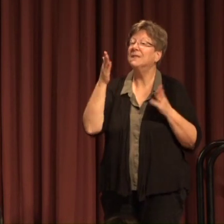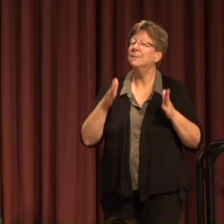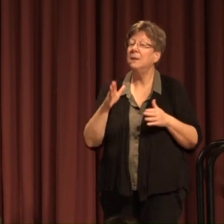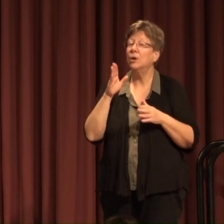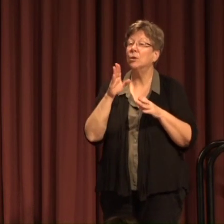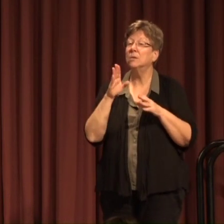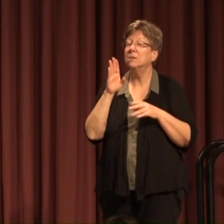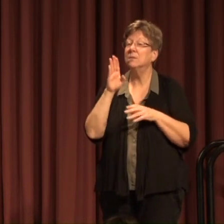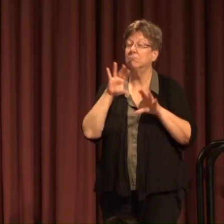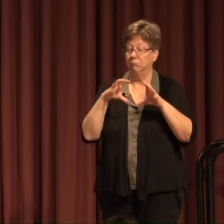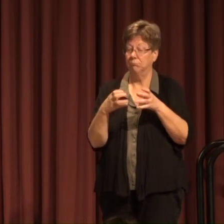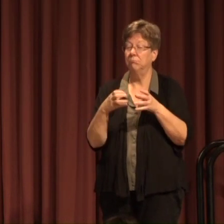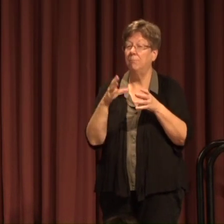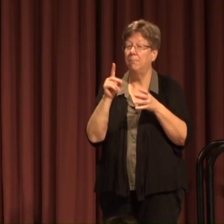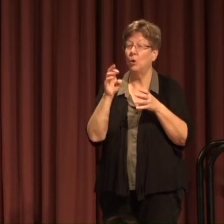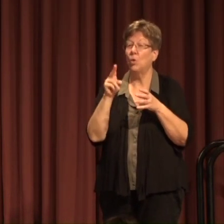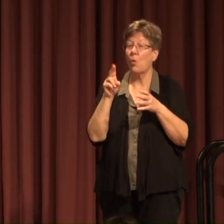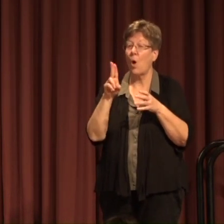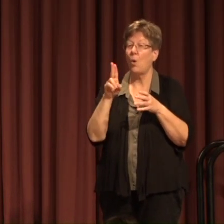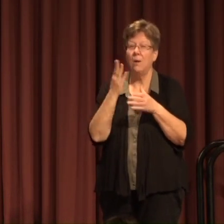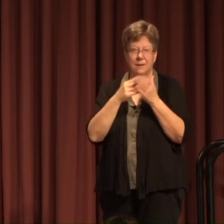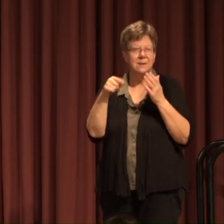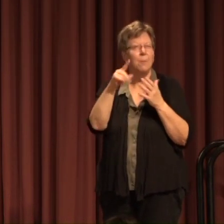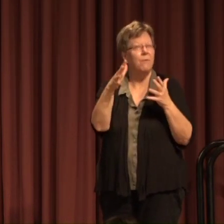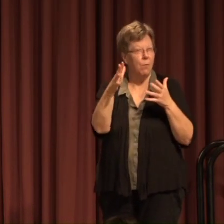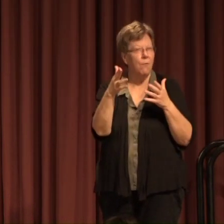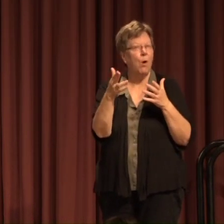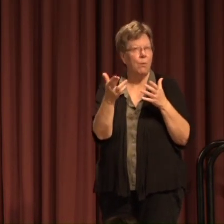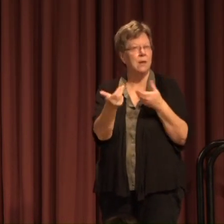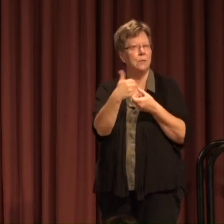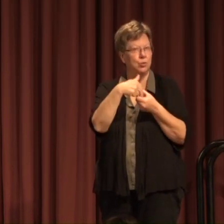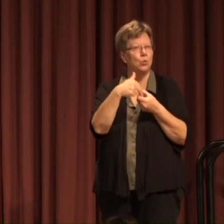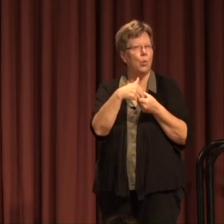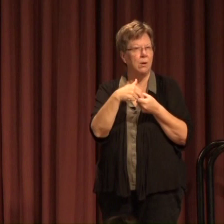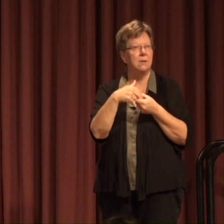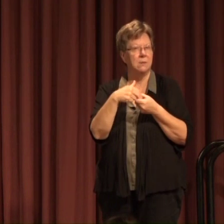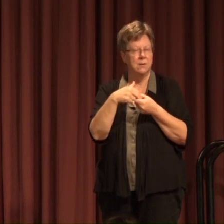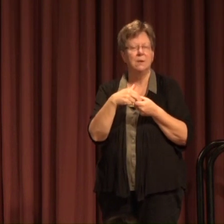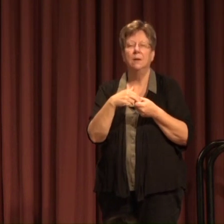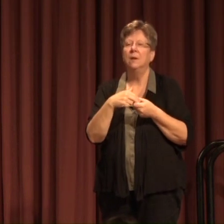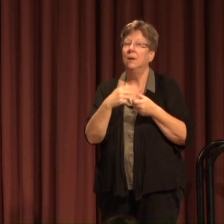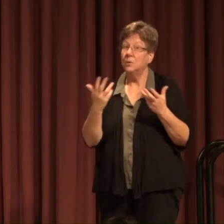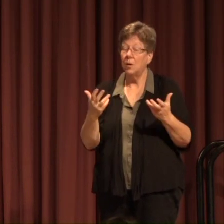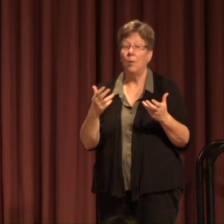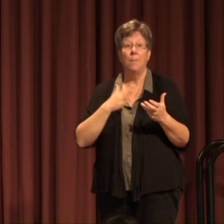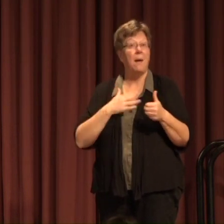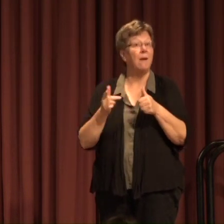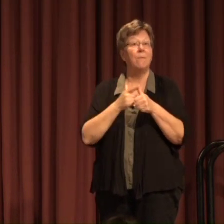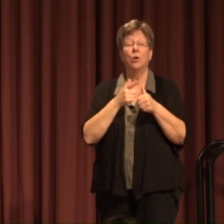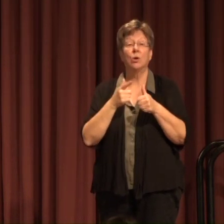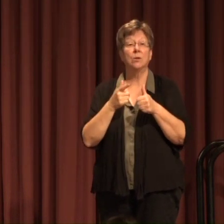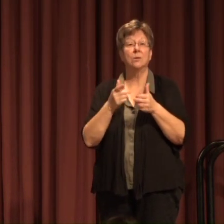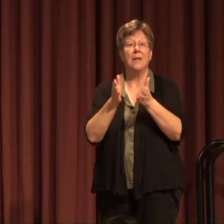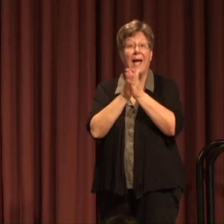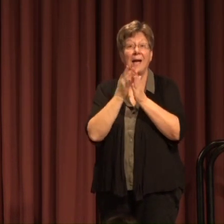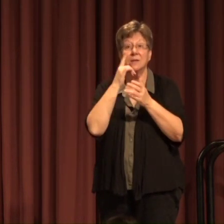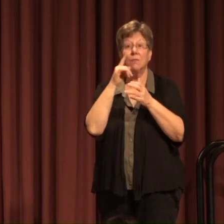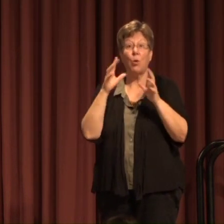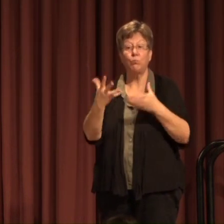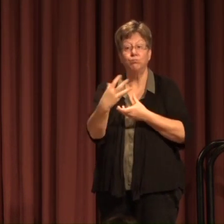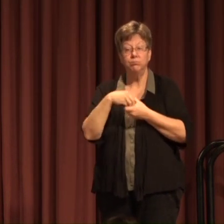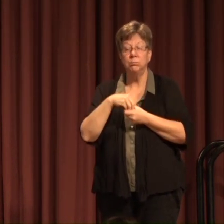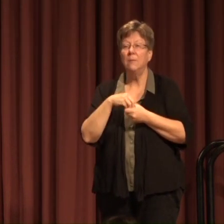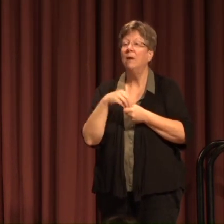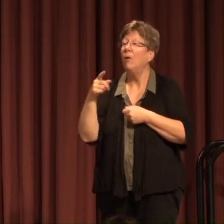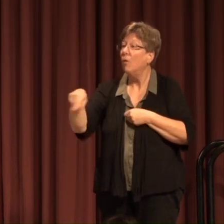you faculty have already signed up for Here's my first call to action those of you who are members